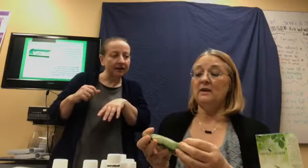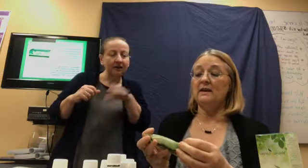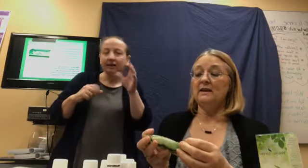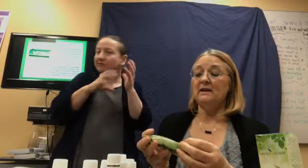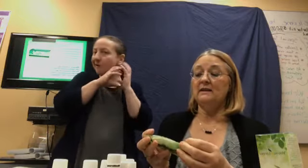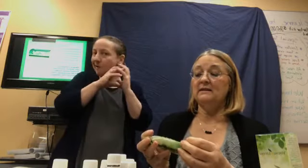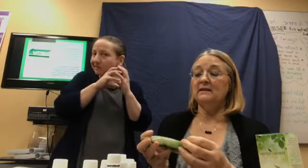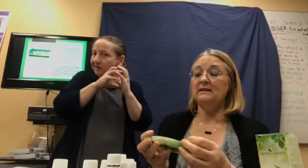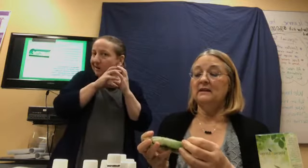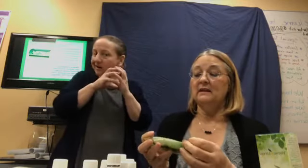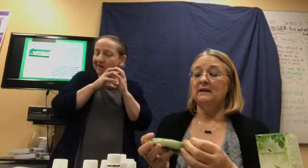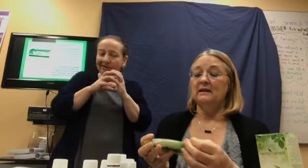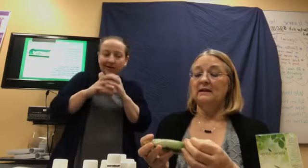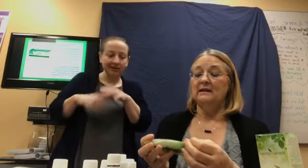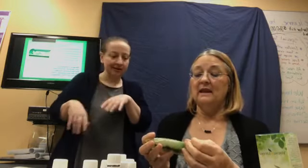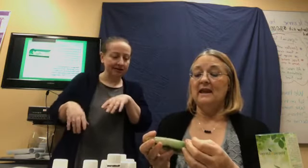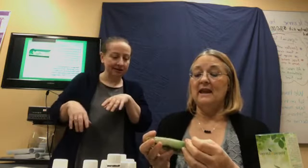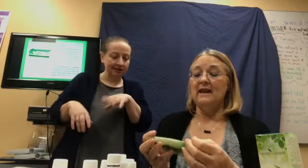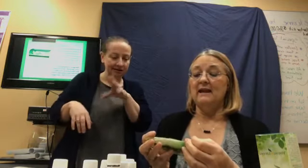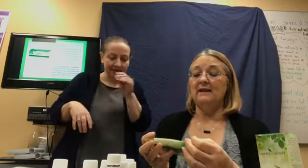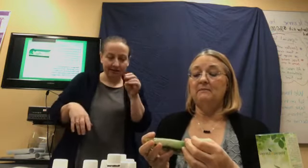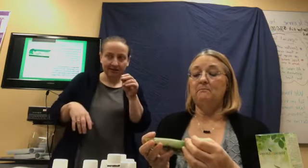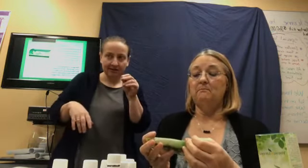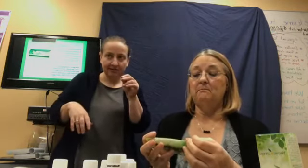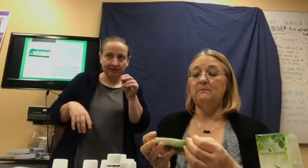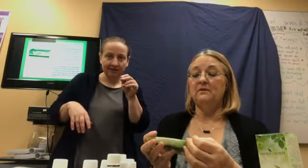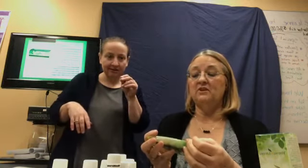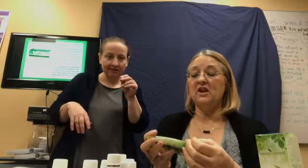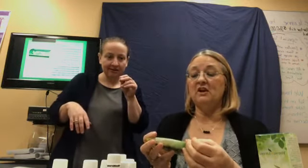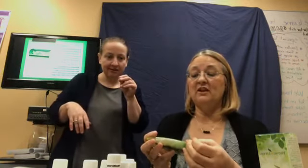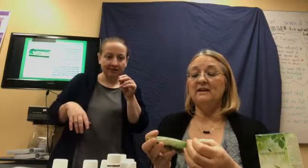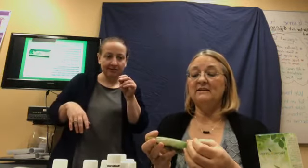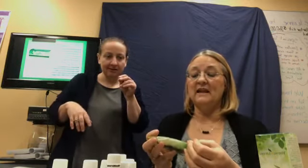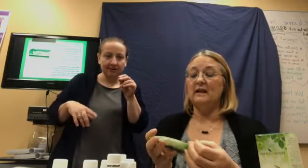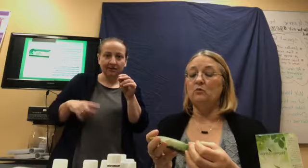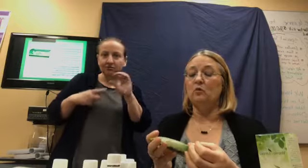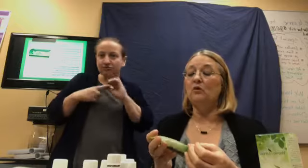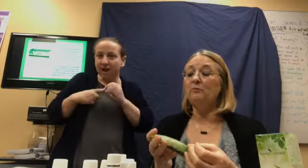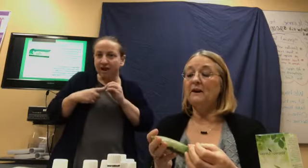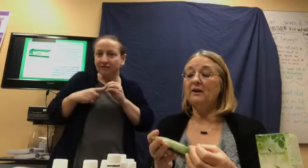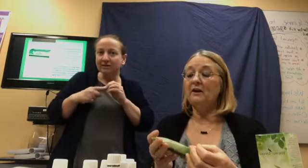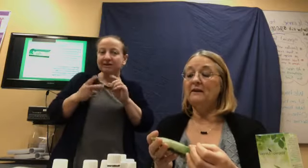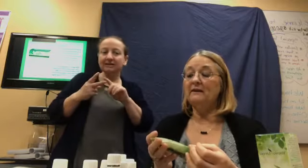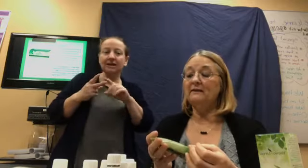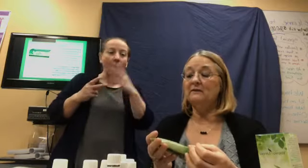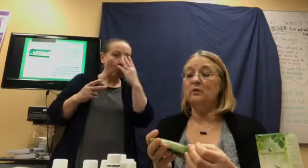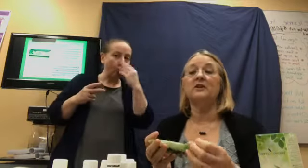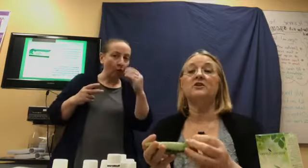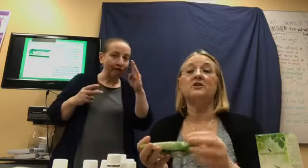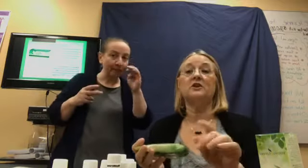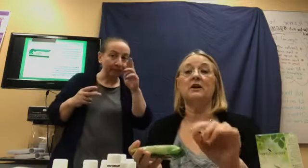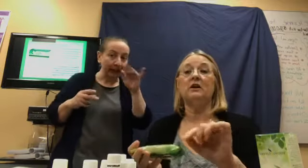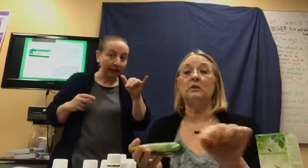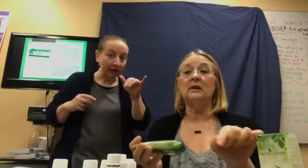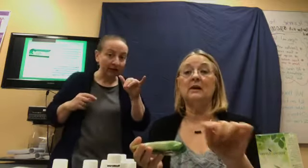coconut, and cherries, and wolfberries, which you can get